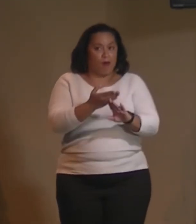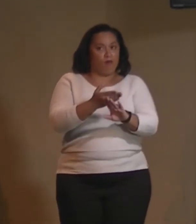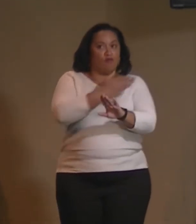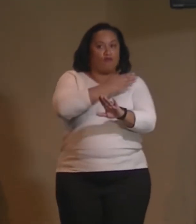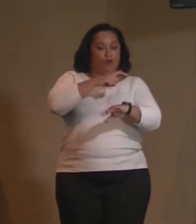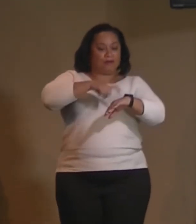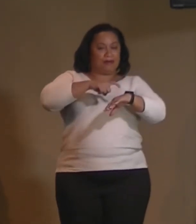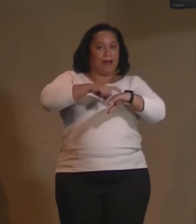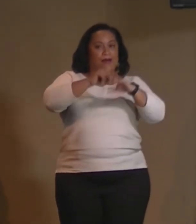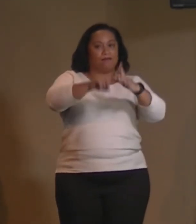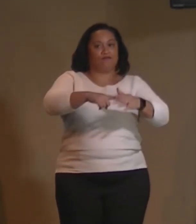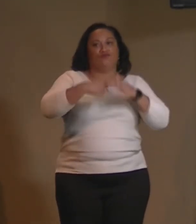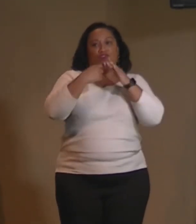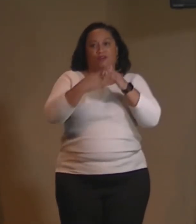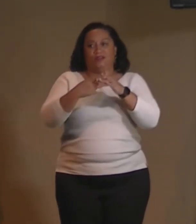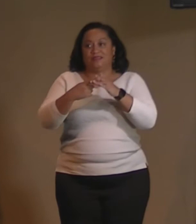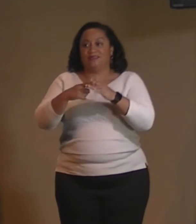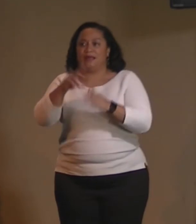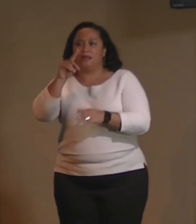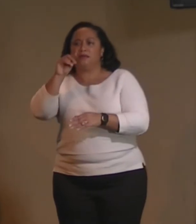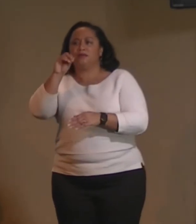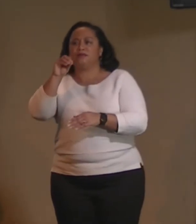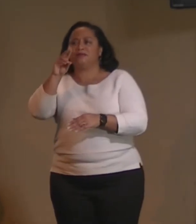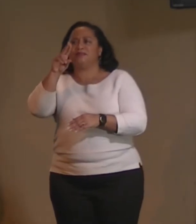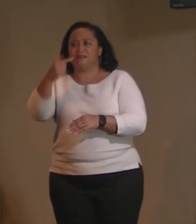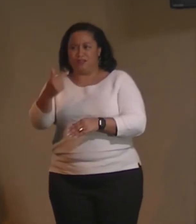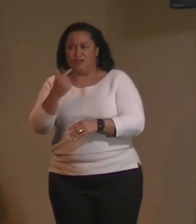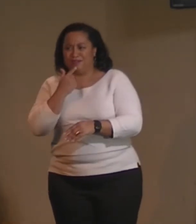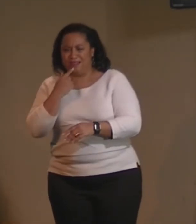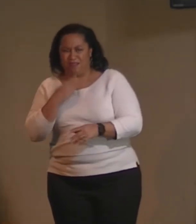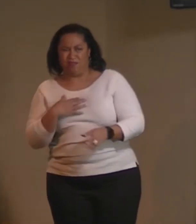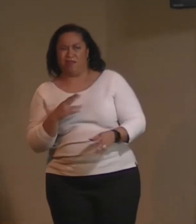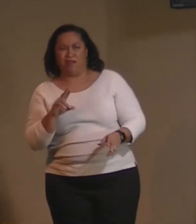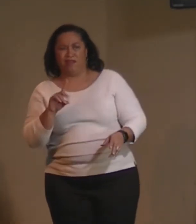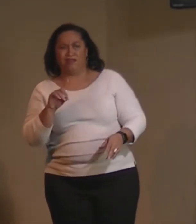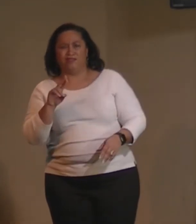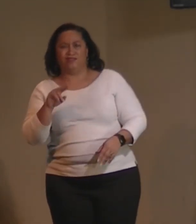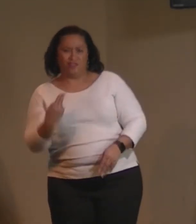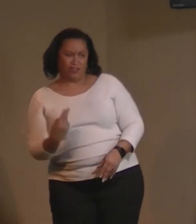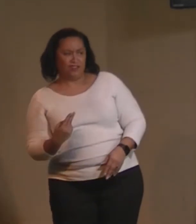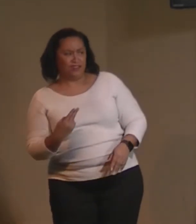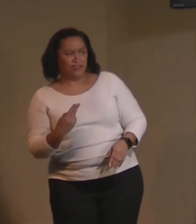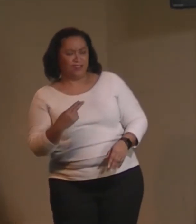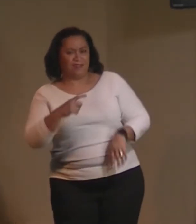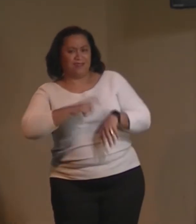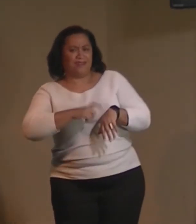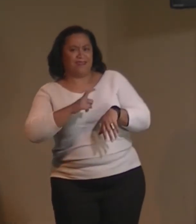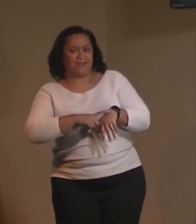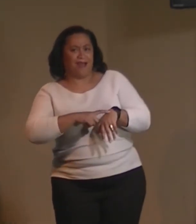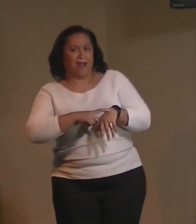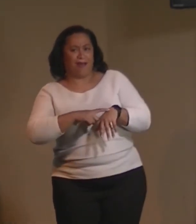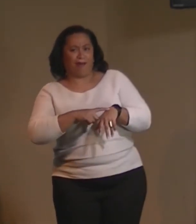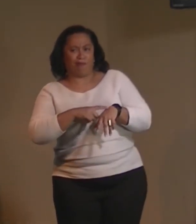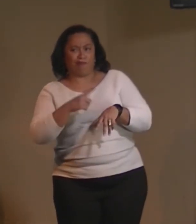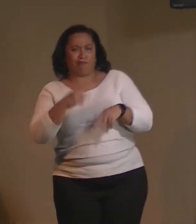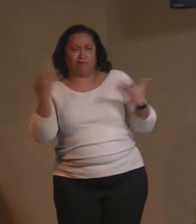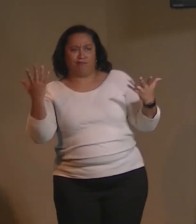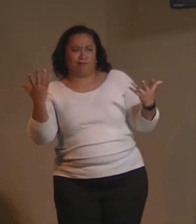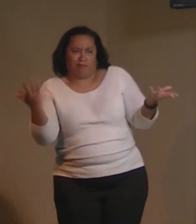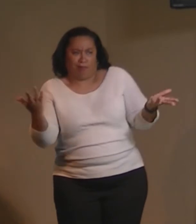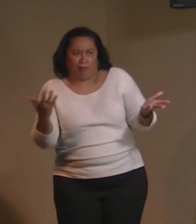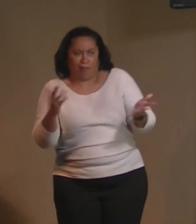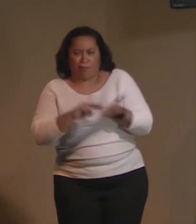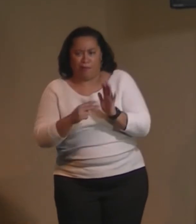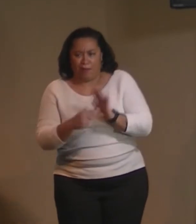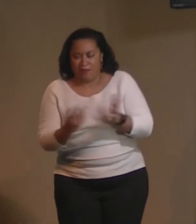And one of the things when Doug was back there singing he said like, duh time is a construct. So, but